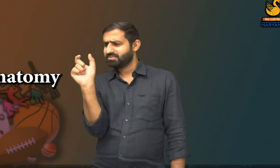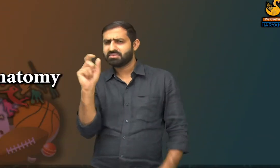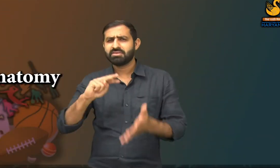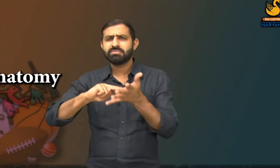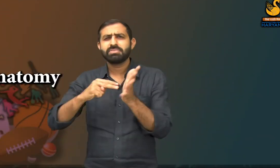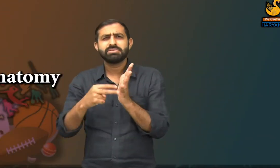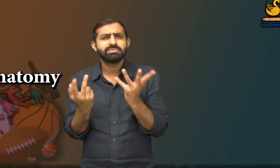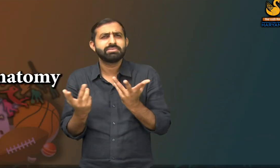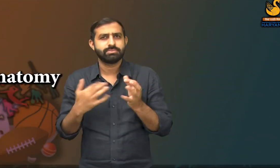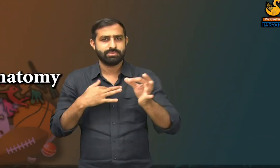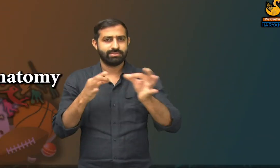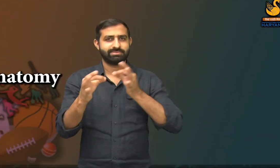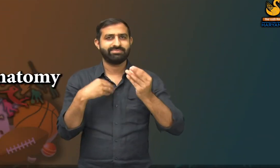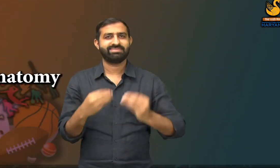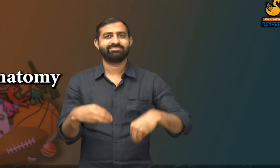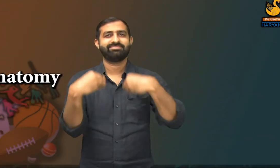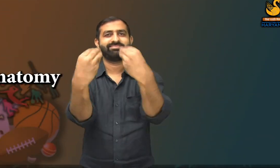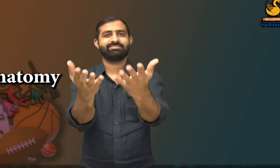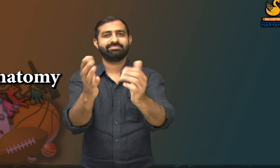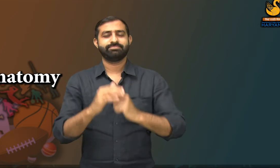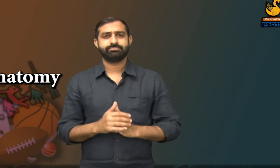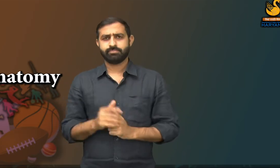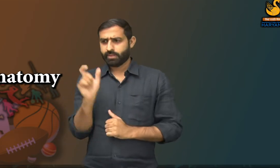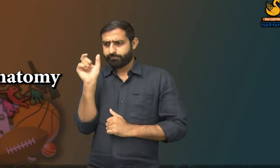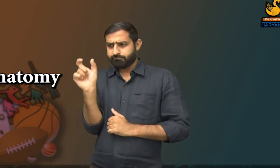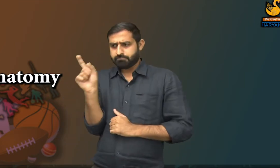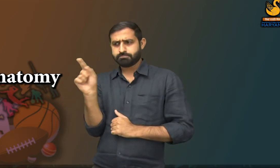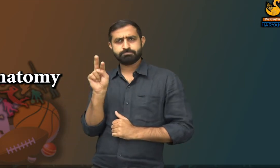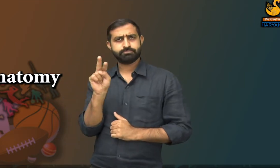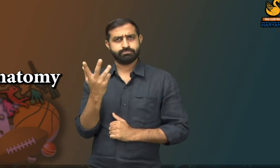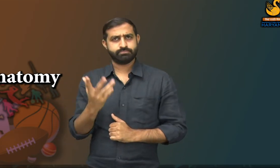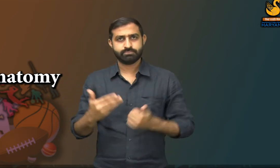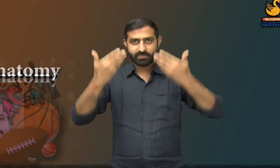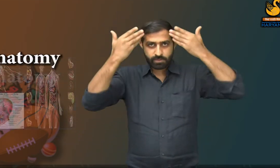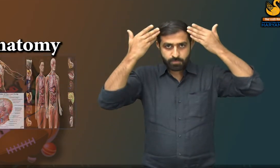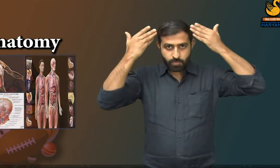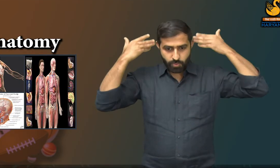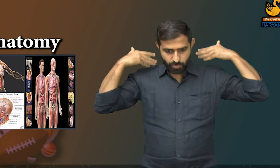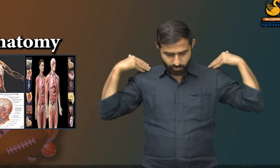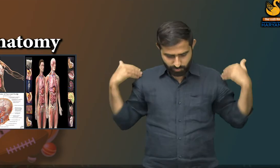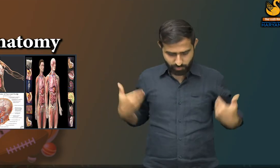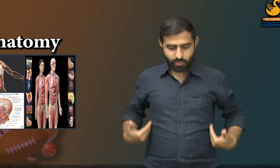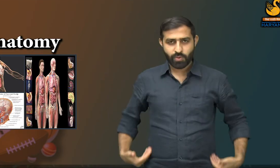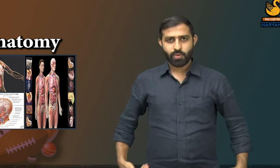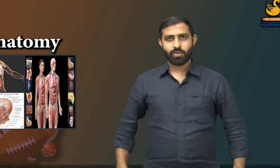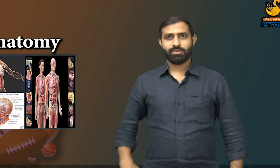Anatomy. What does this mean? Let me tell you. Anatomy is a part of biology.